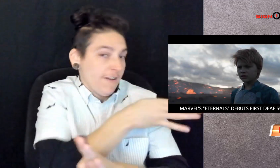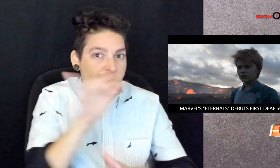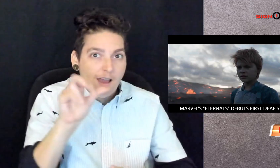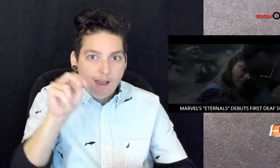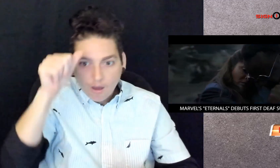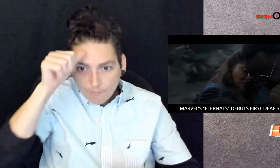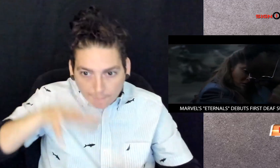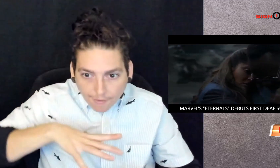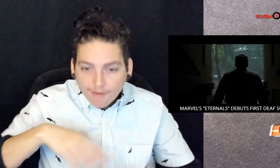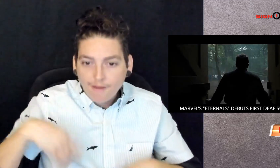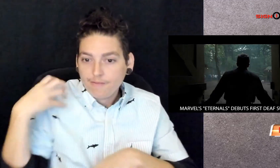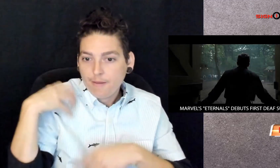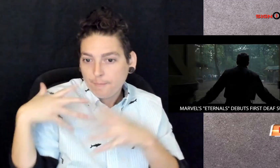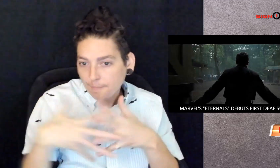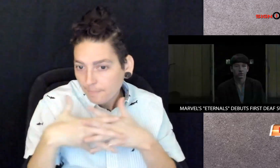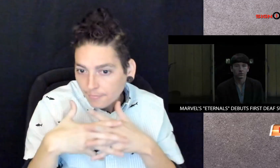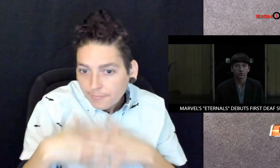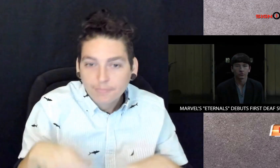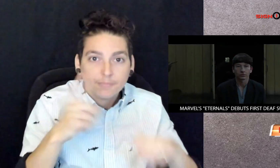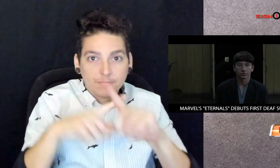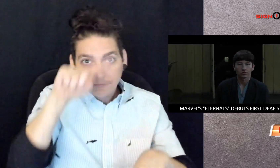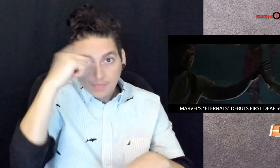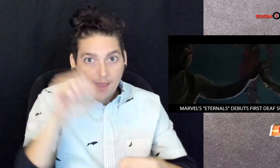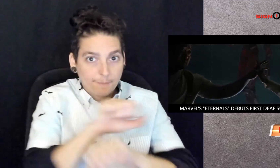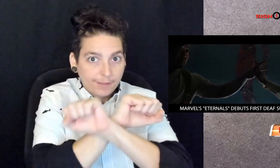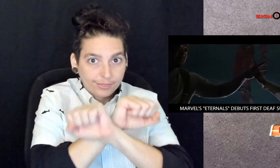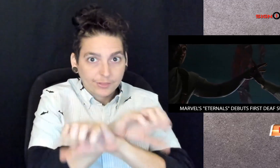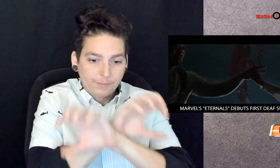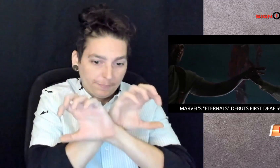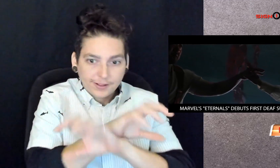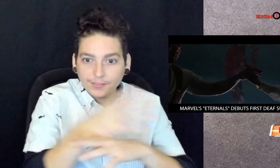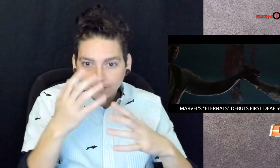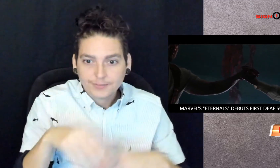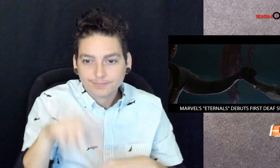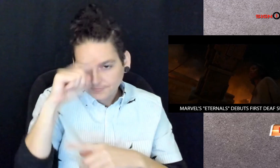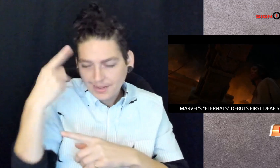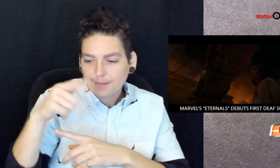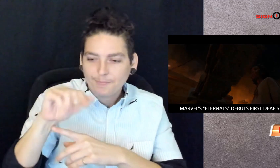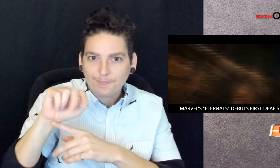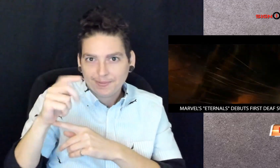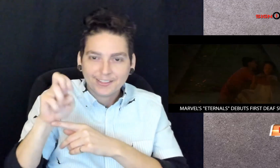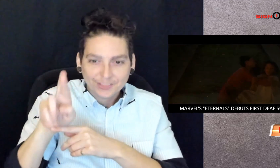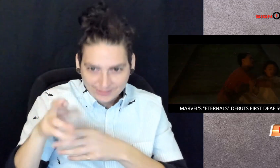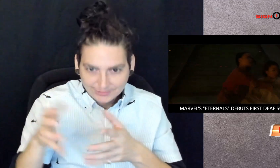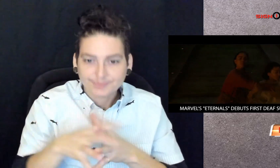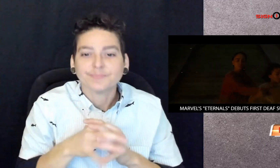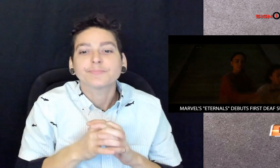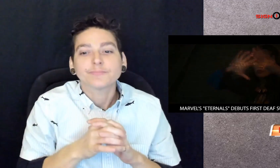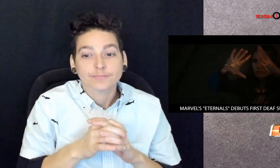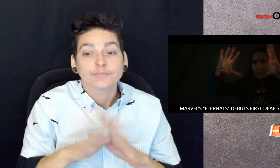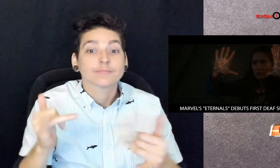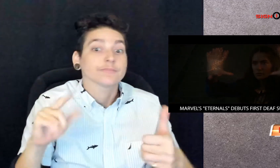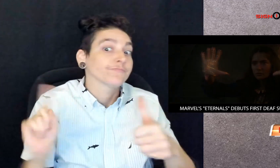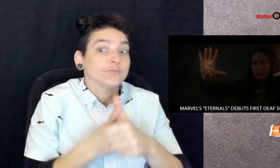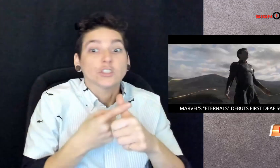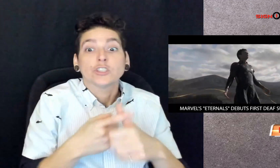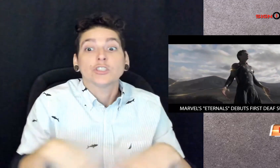before Iron Man, Captain America, and Black Panther. The diverse cast includes Kumail Nanjiani